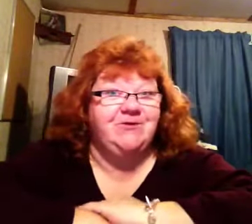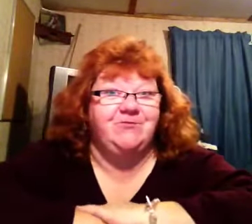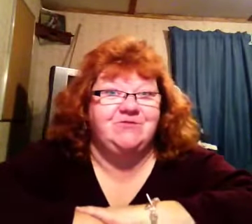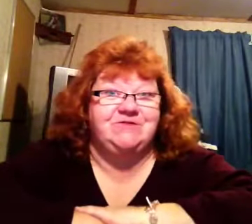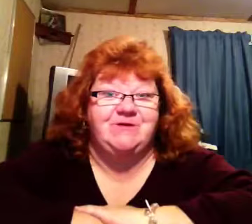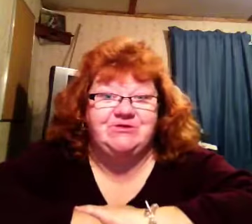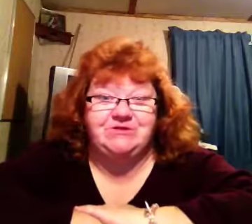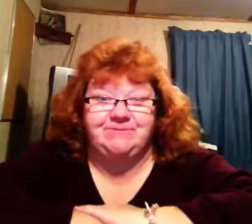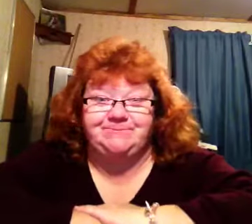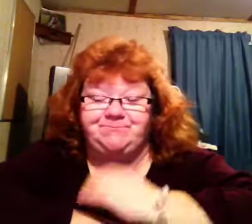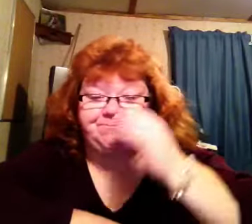roads especially.